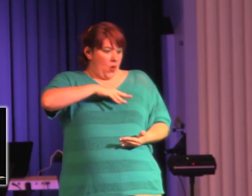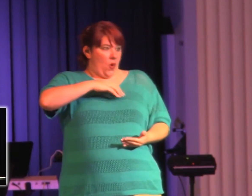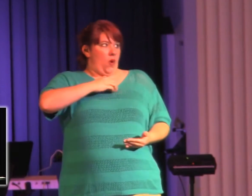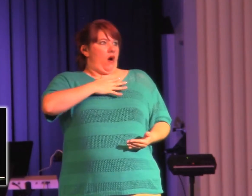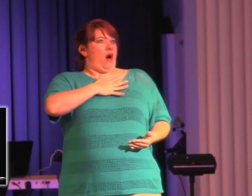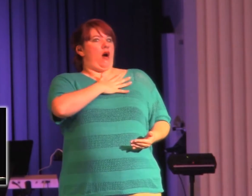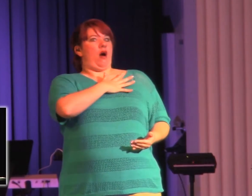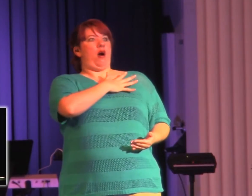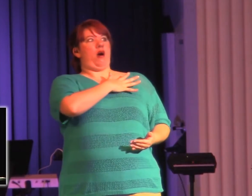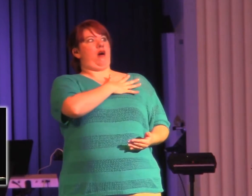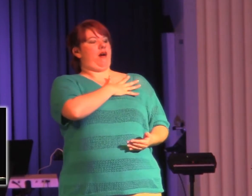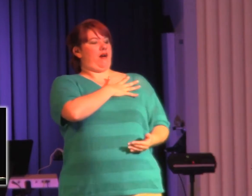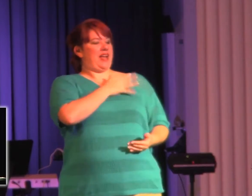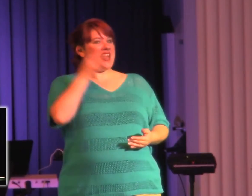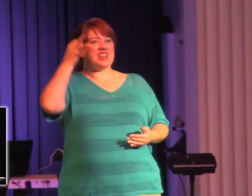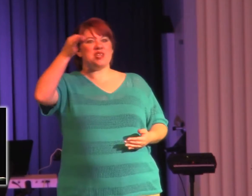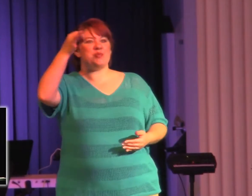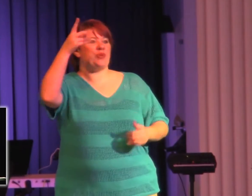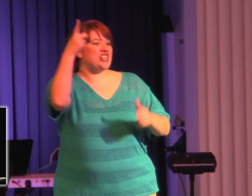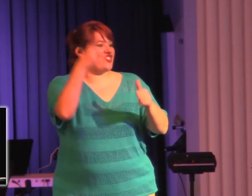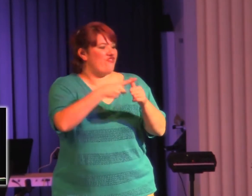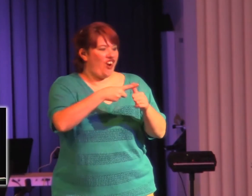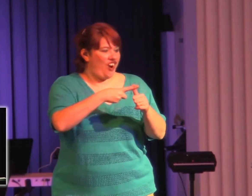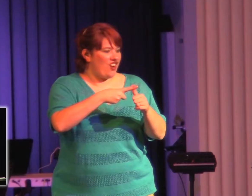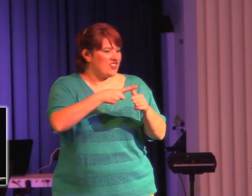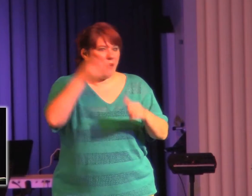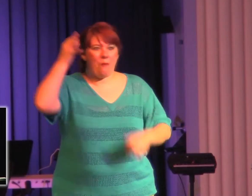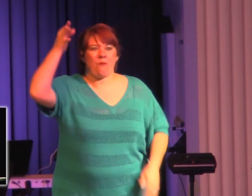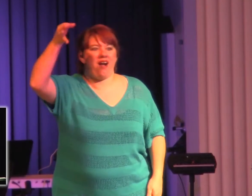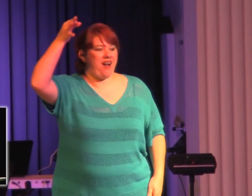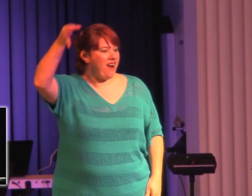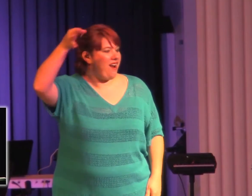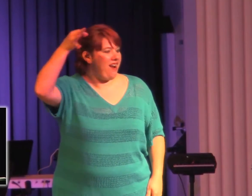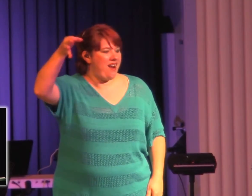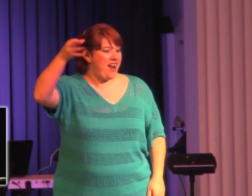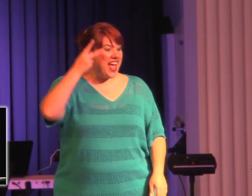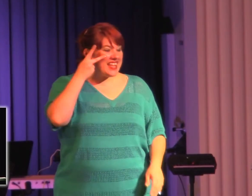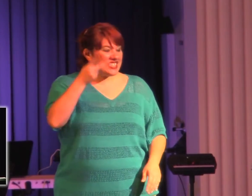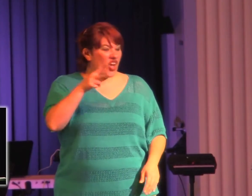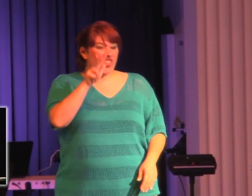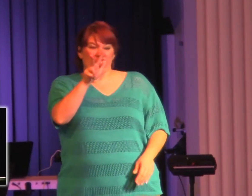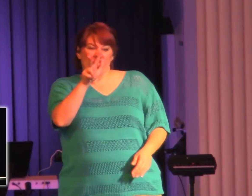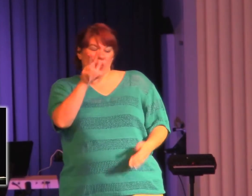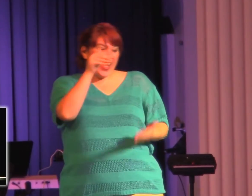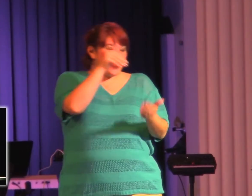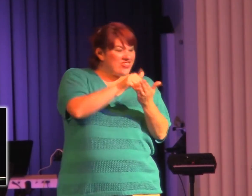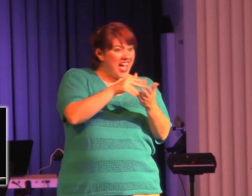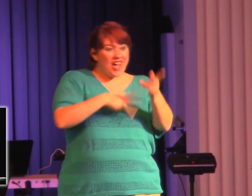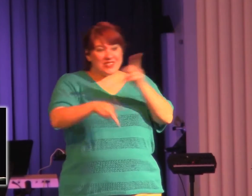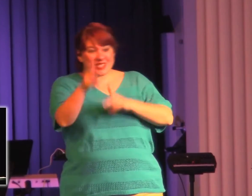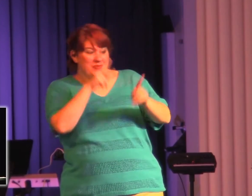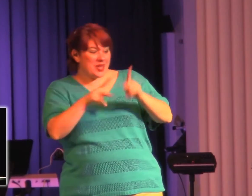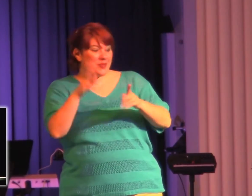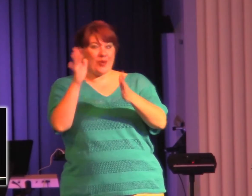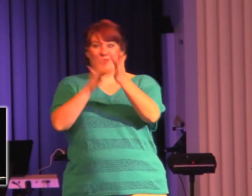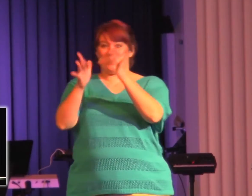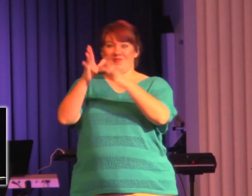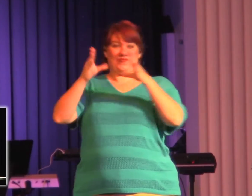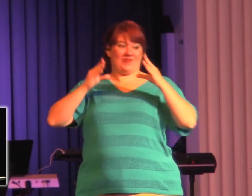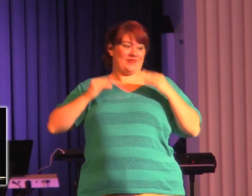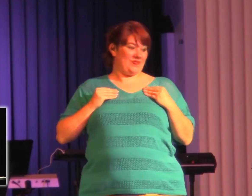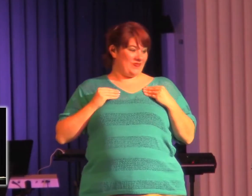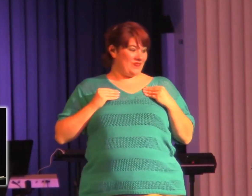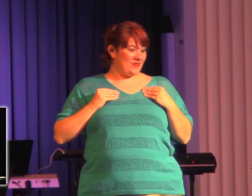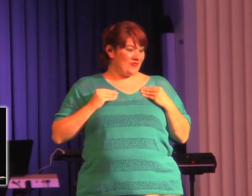and see 3,000 people come in. I like this guy. There's something about him, okay? There's just something about him.